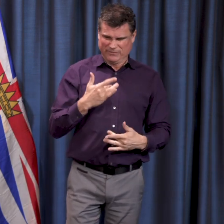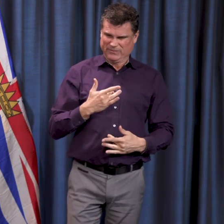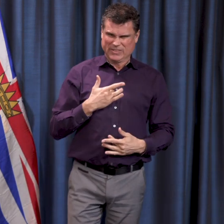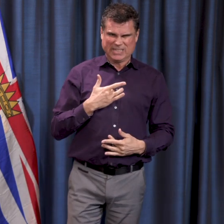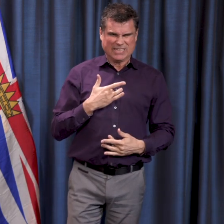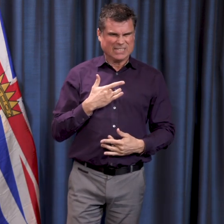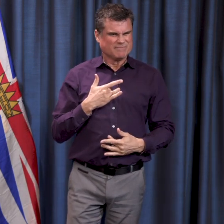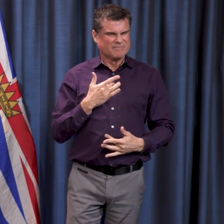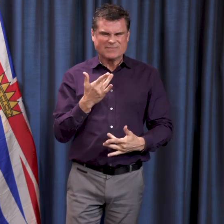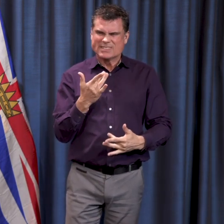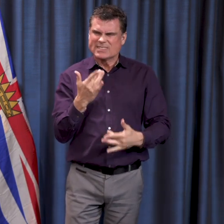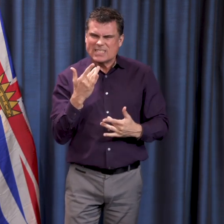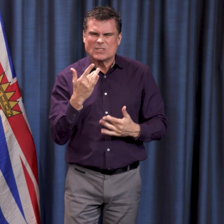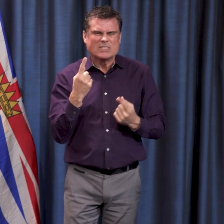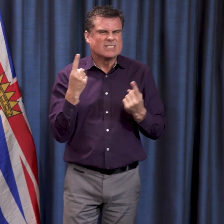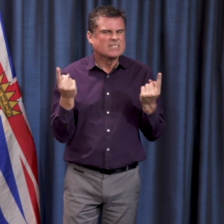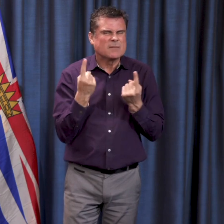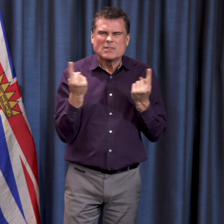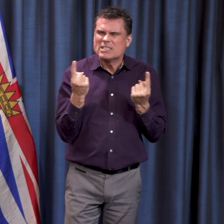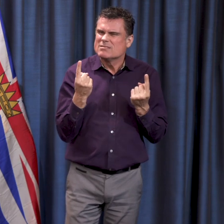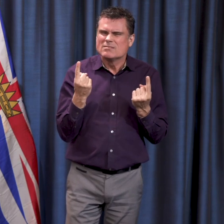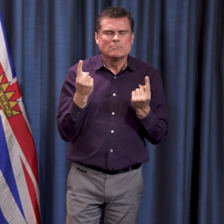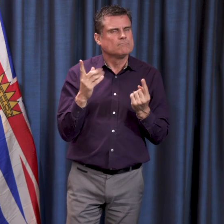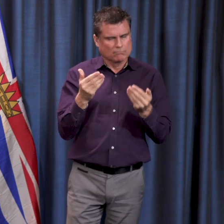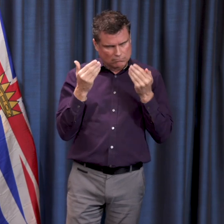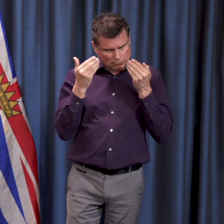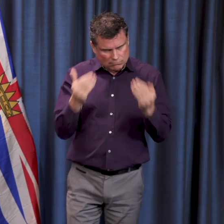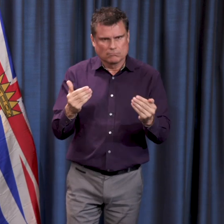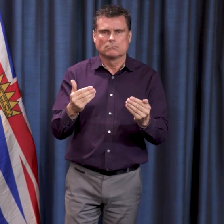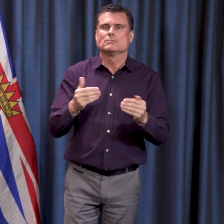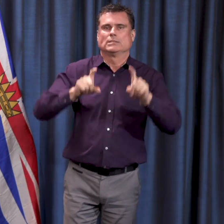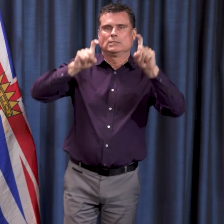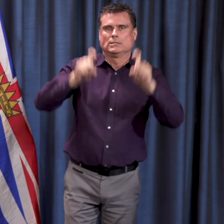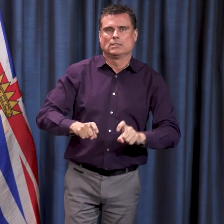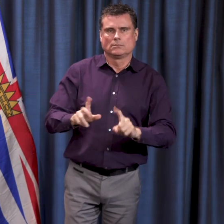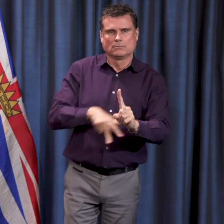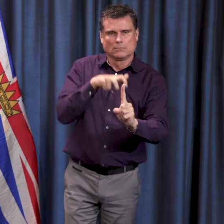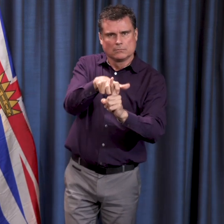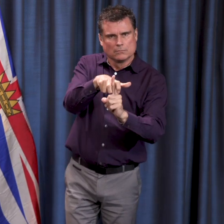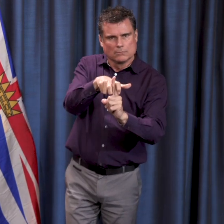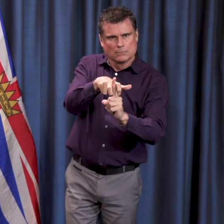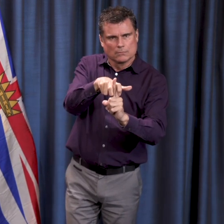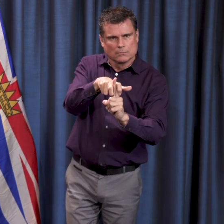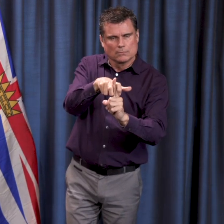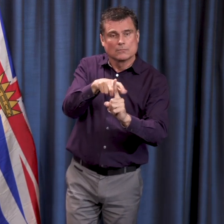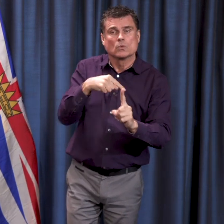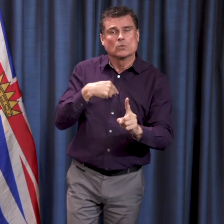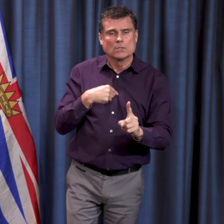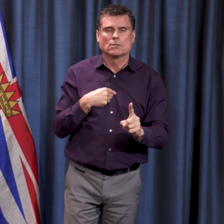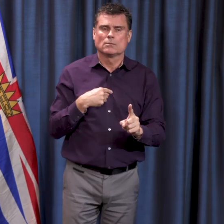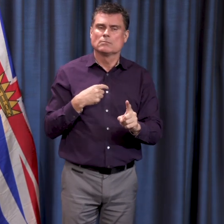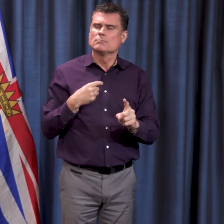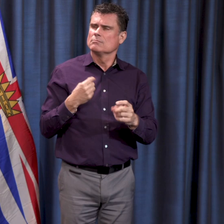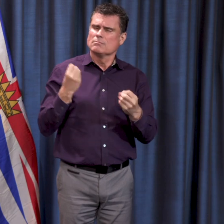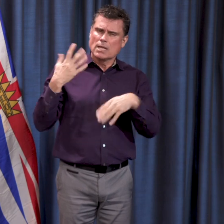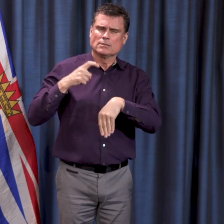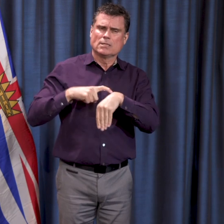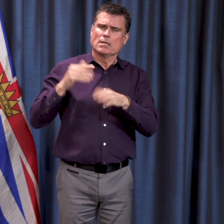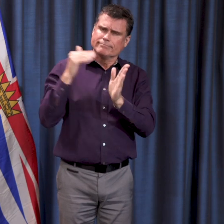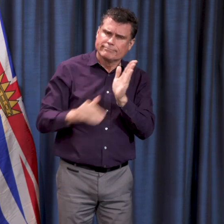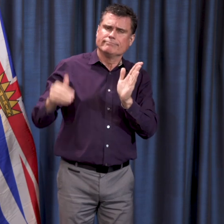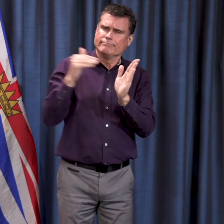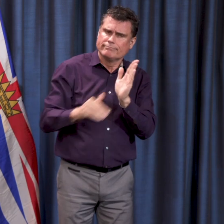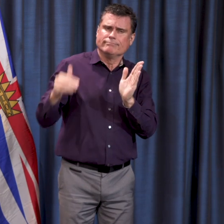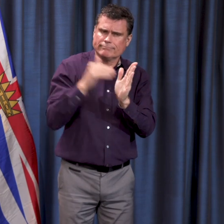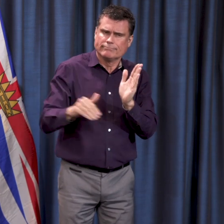that's the important thing. We talk a lot, I talked many times about the fact that we know the source of infection for people who are